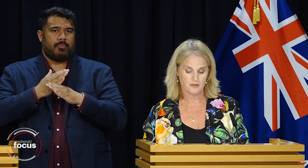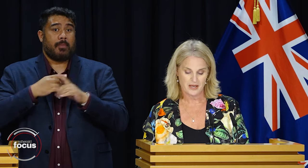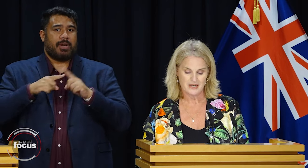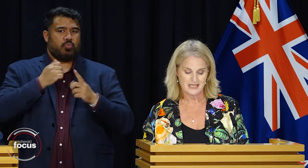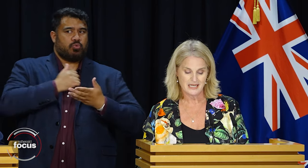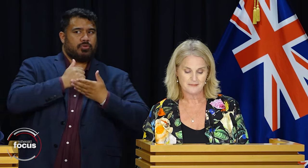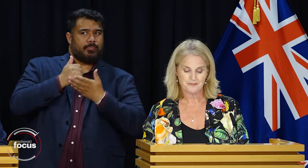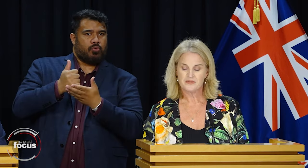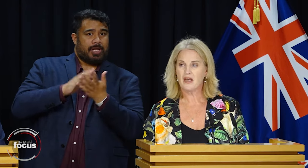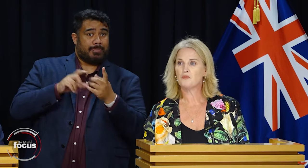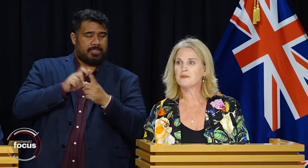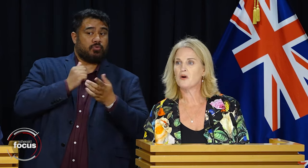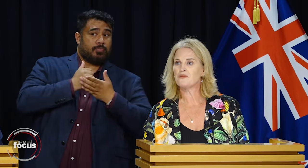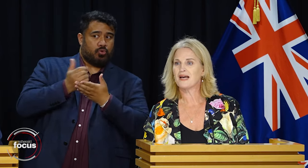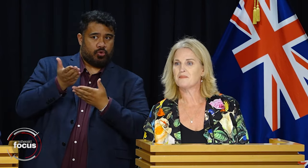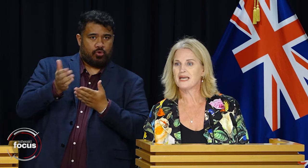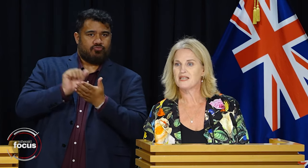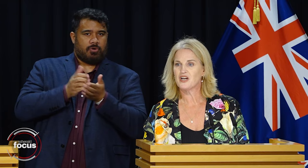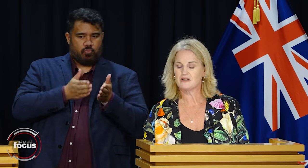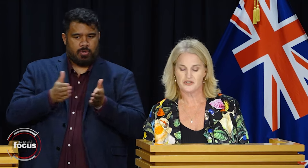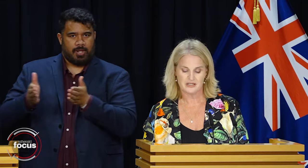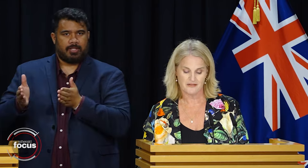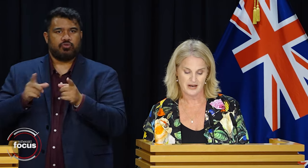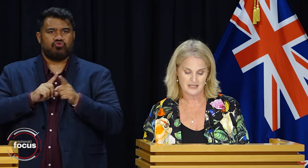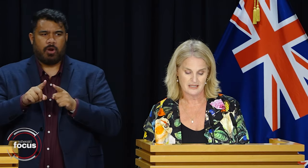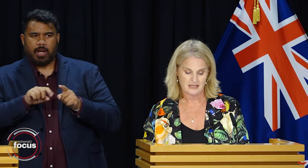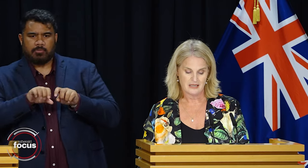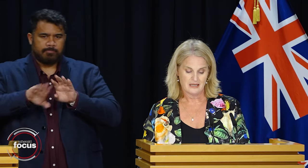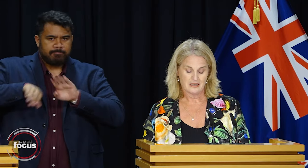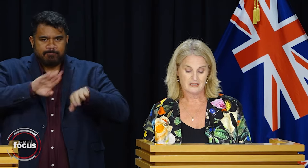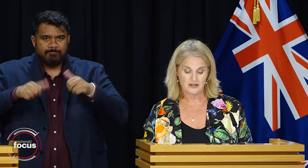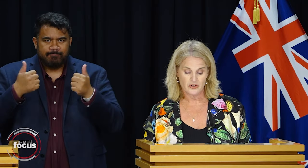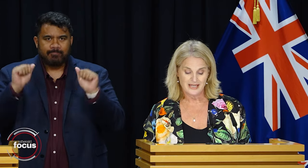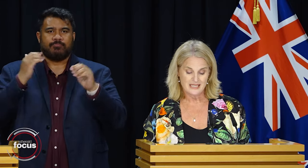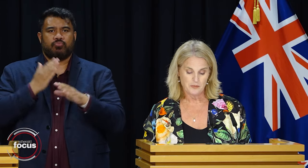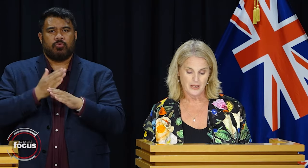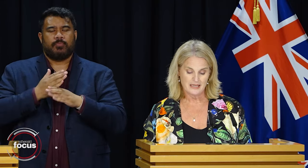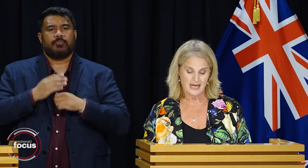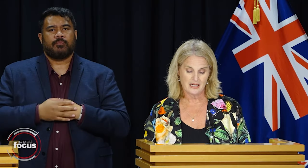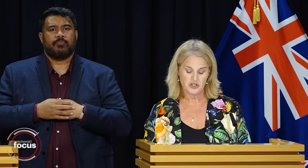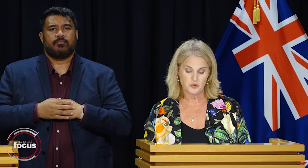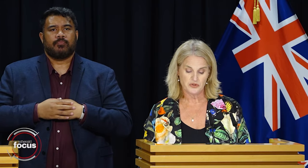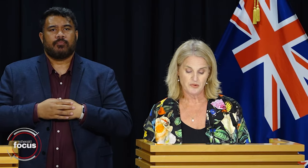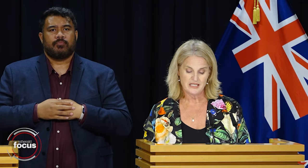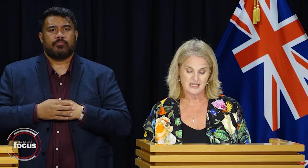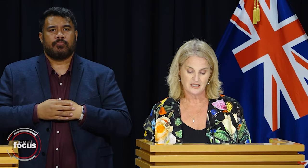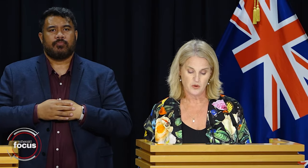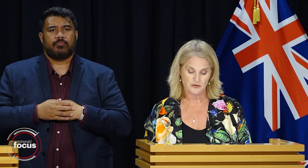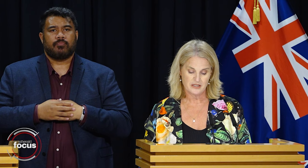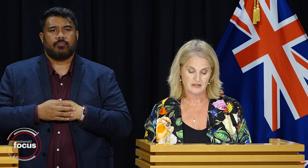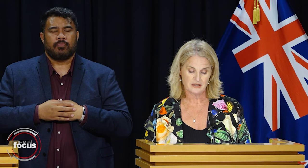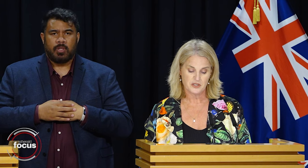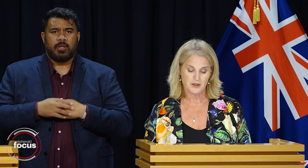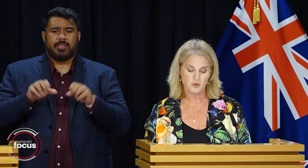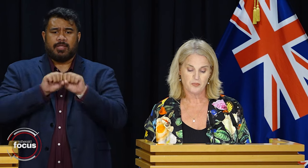from MSD to help them overcome any challenges they face. This is an early step we are taking towards resetting the